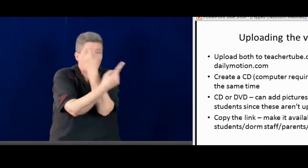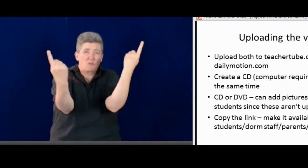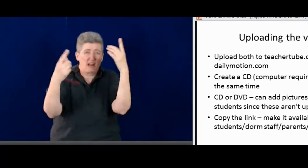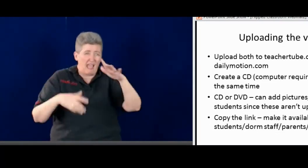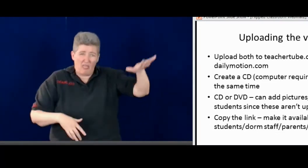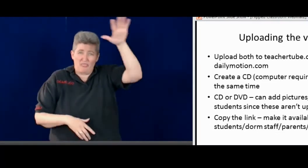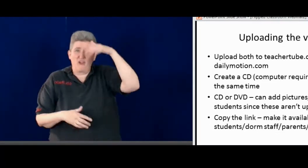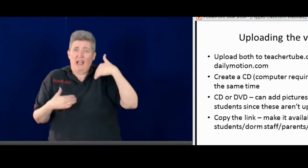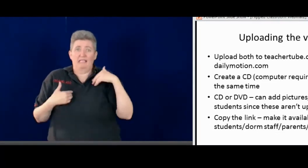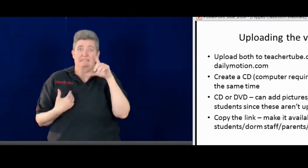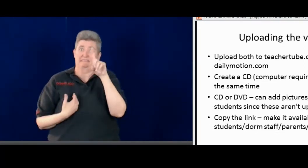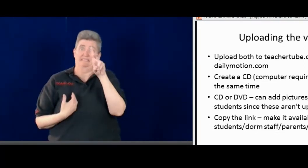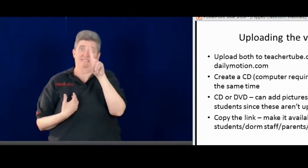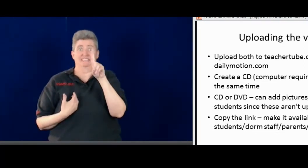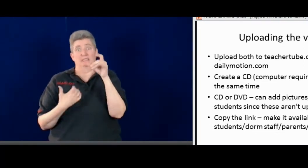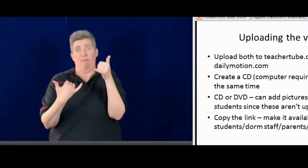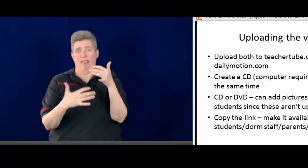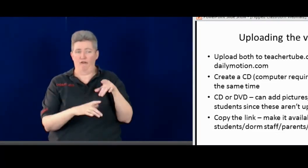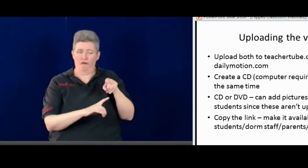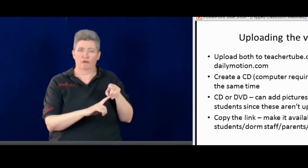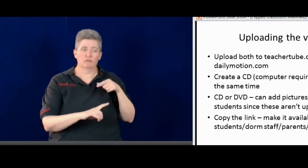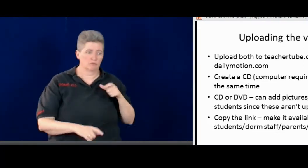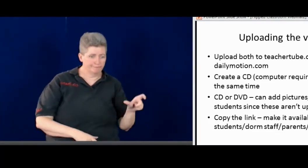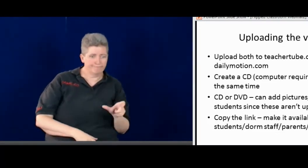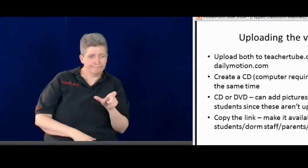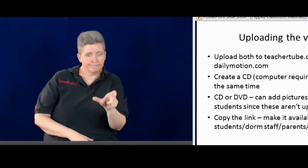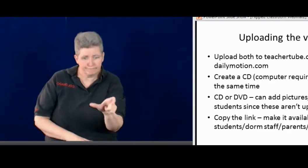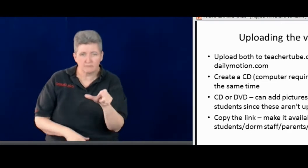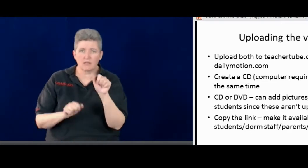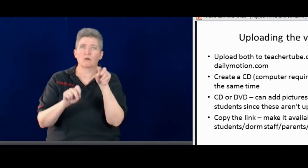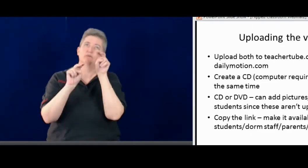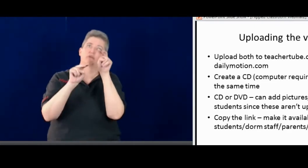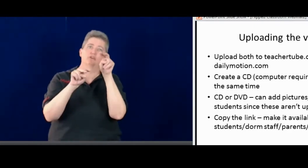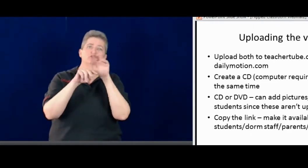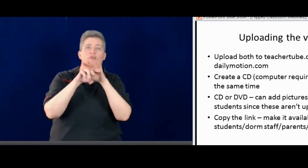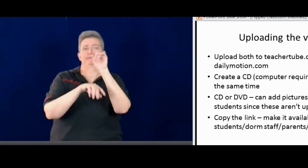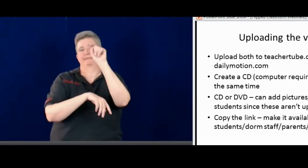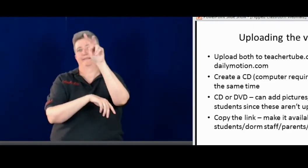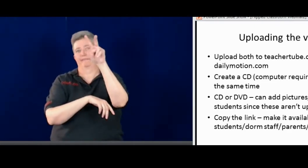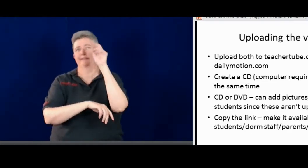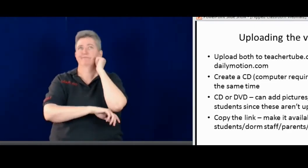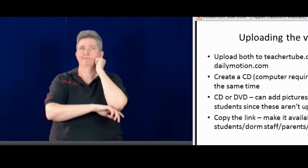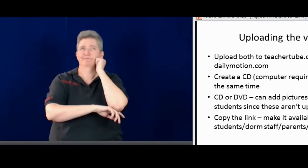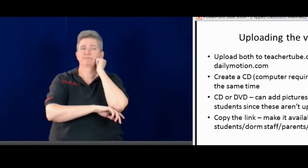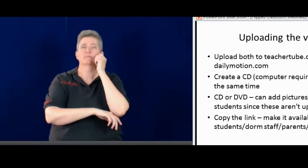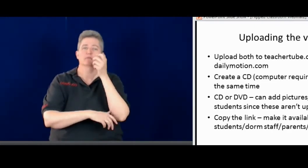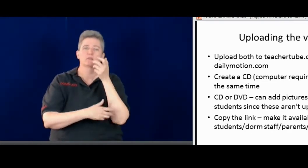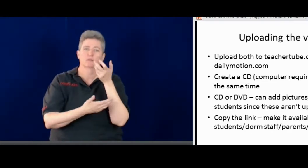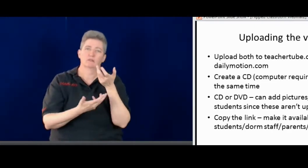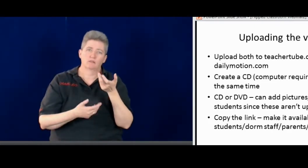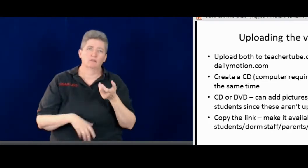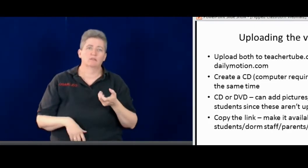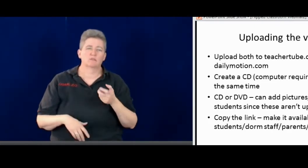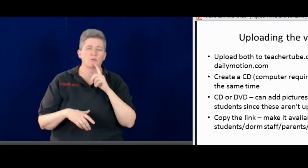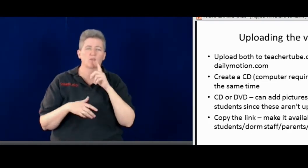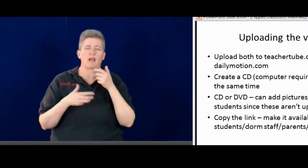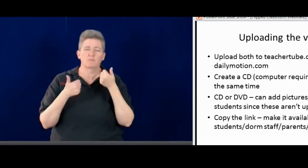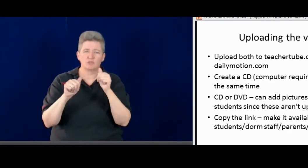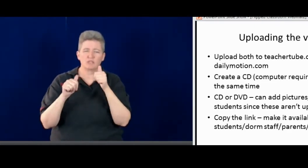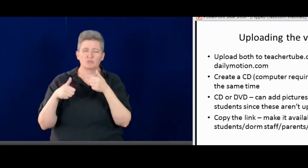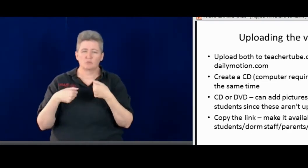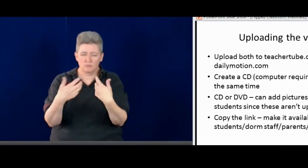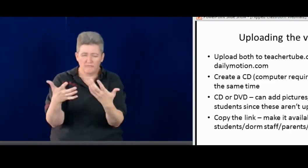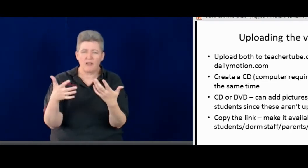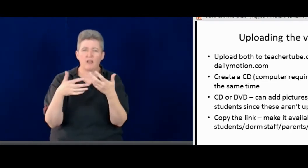You don't really need that. Almost everybody nowadays has a DVD player. So you can actually just put on a DVD player and watch it on your TV.